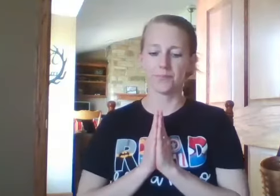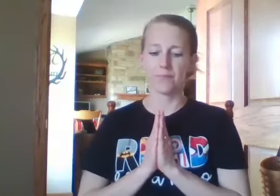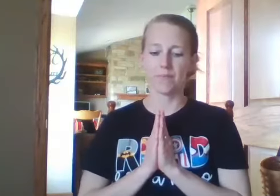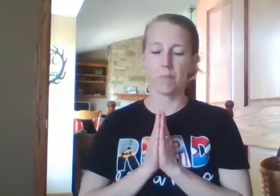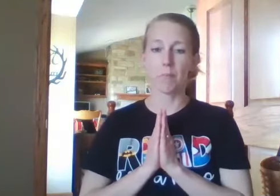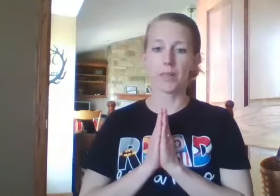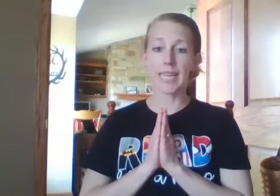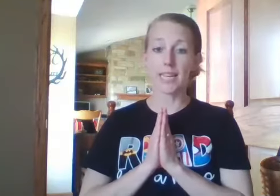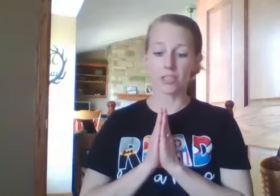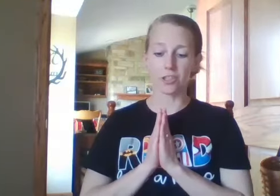Bleach.